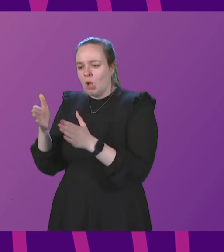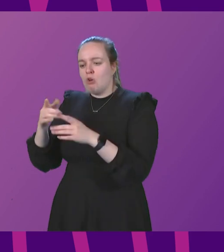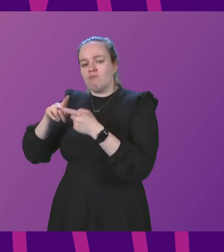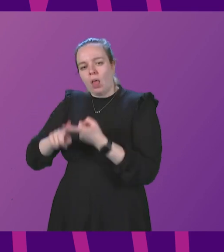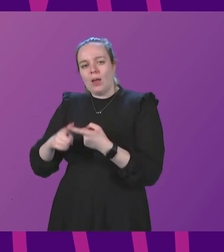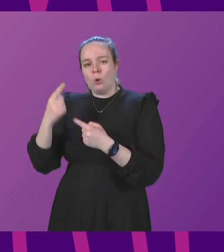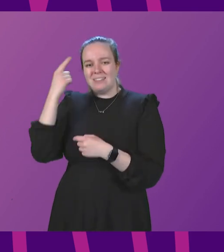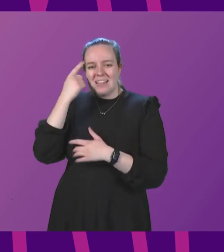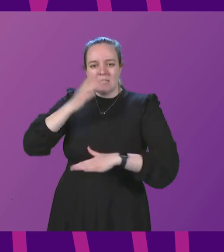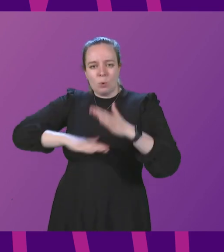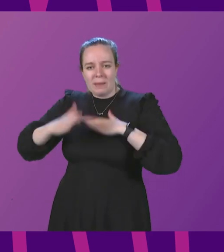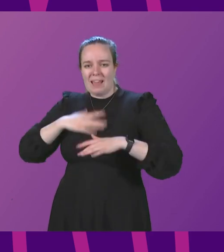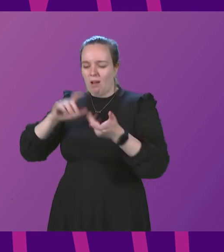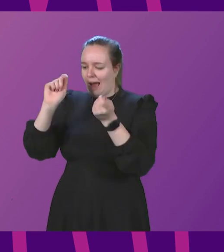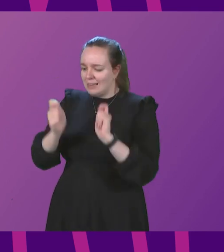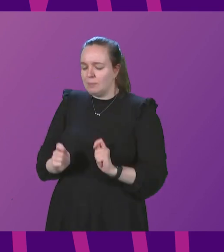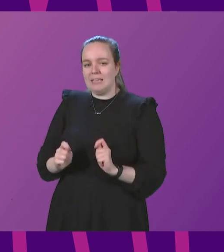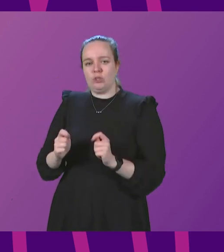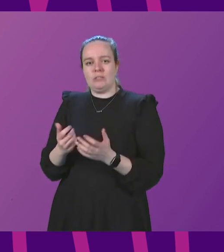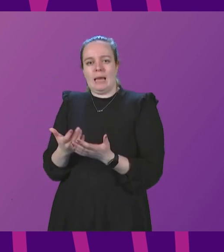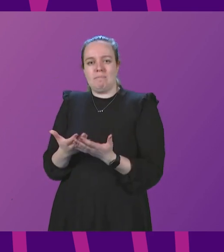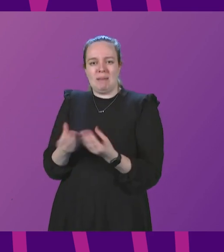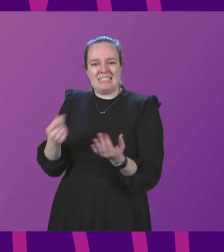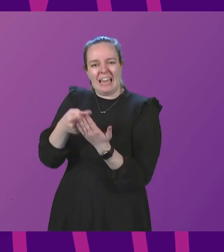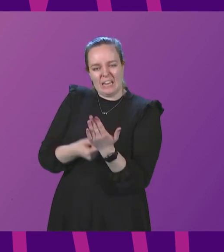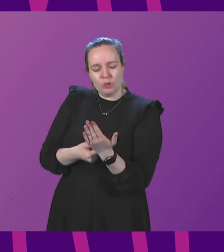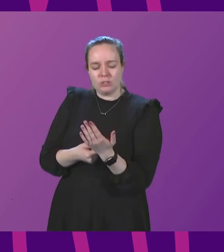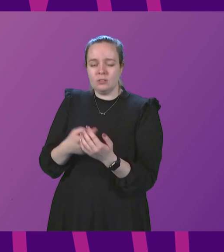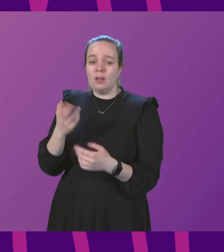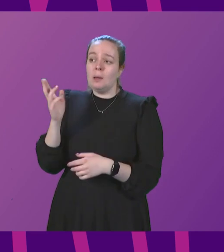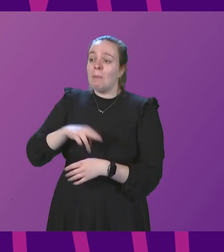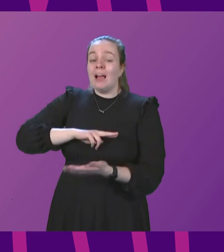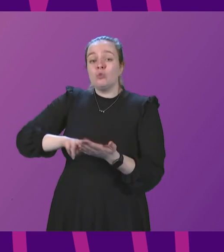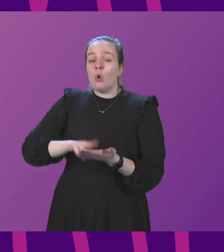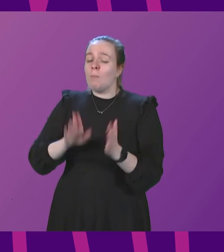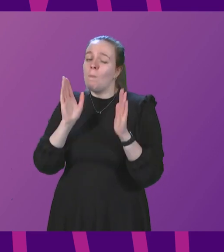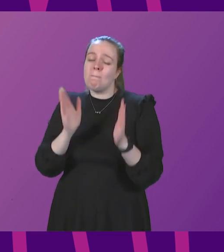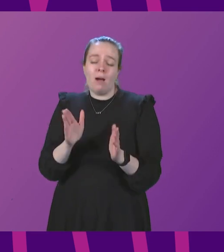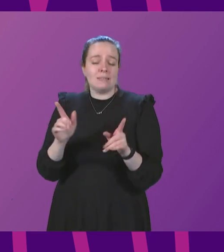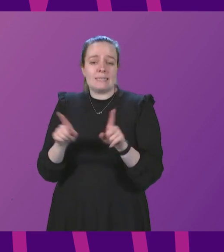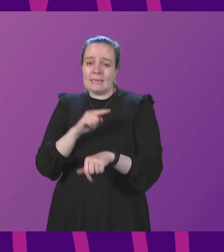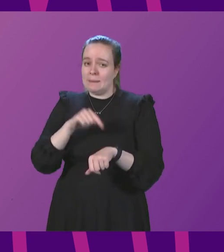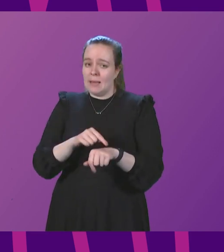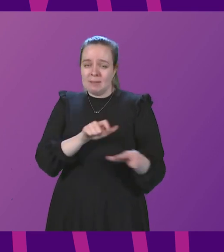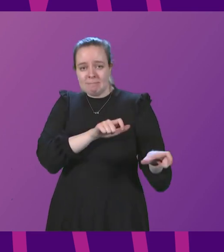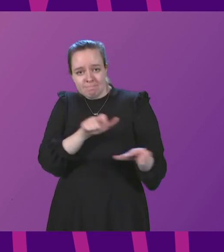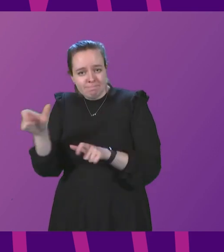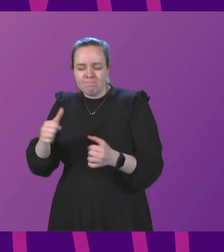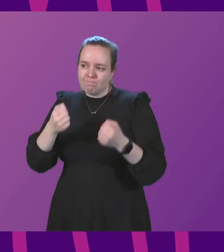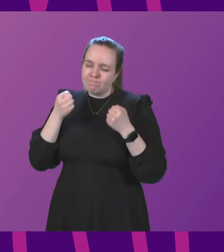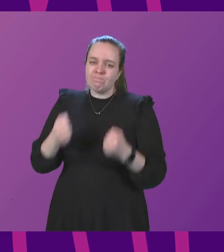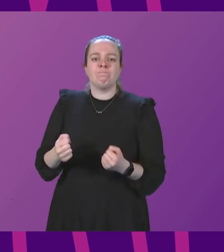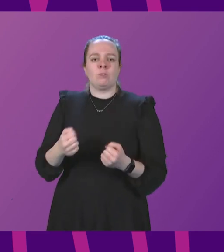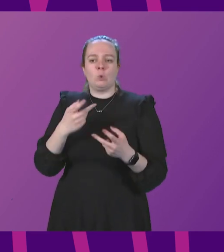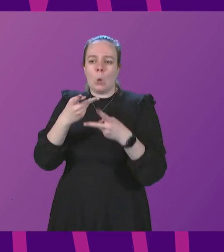behaviours, adaptations and mitigations. A return to normality must, though, go hand in hand with a continuing determination